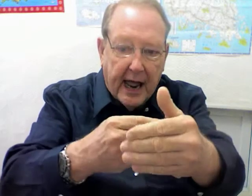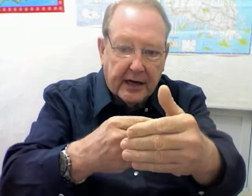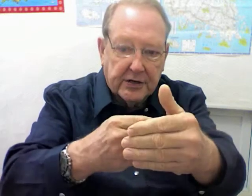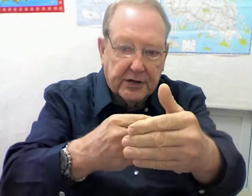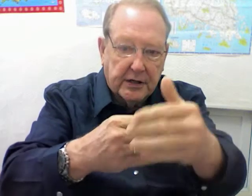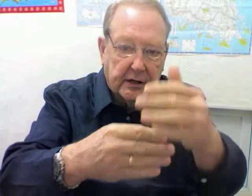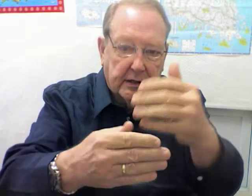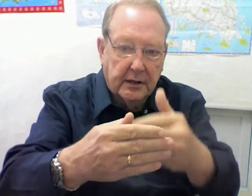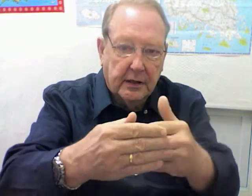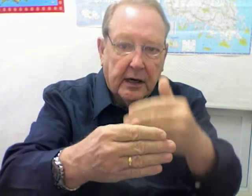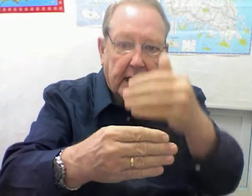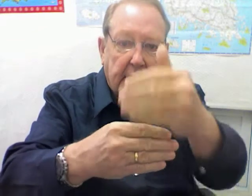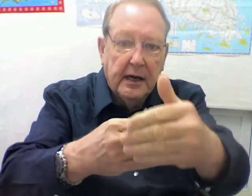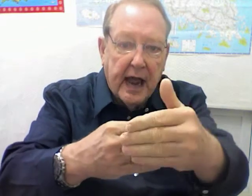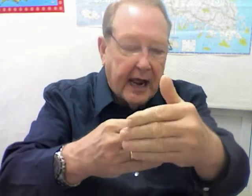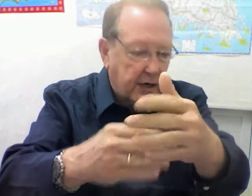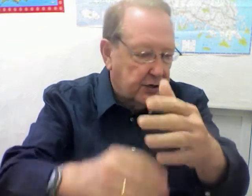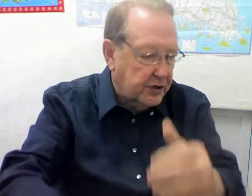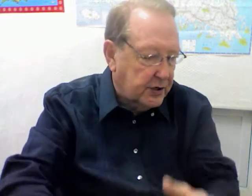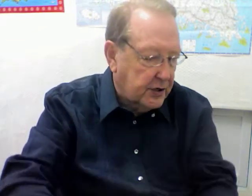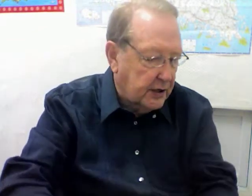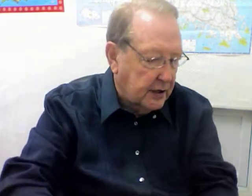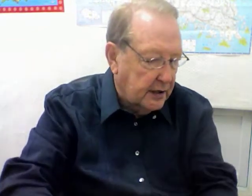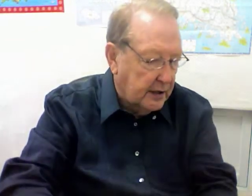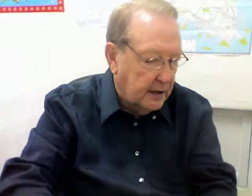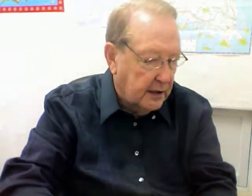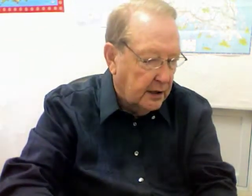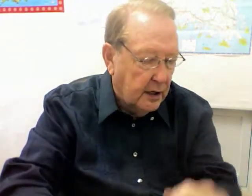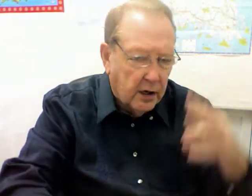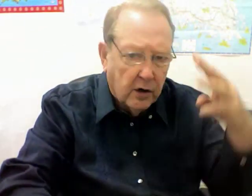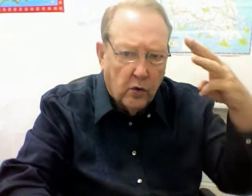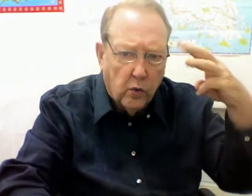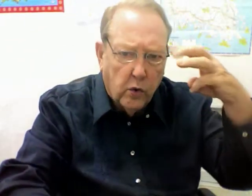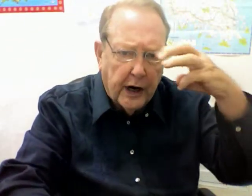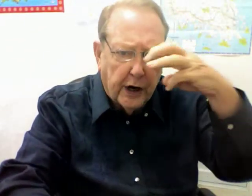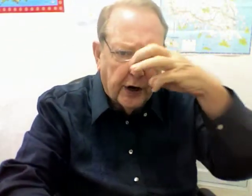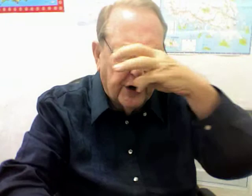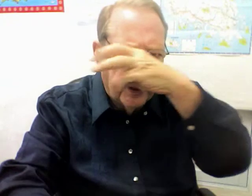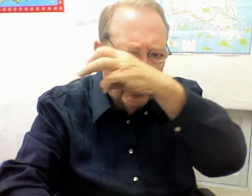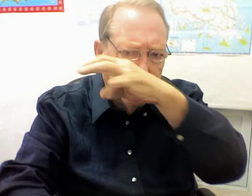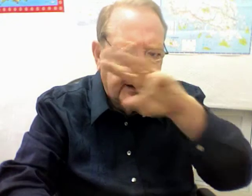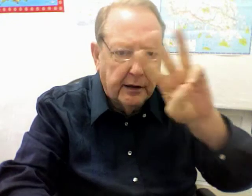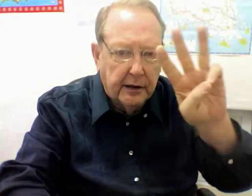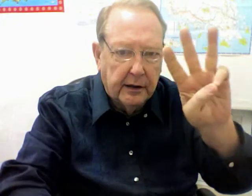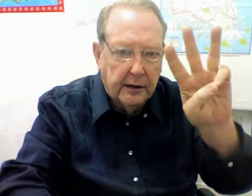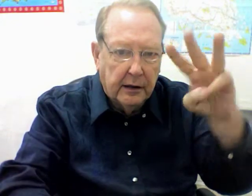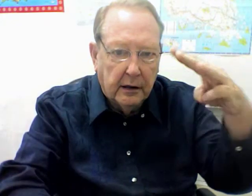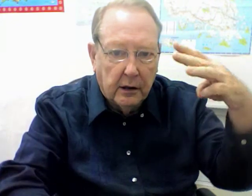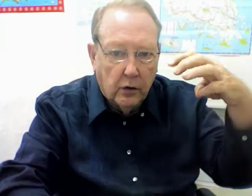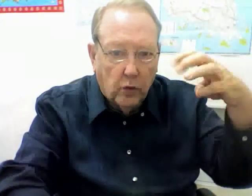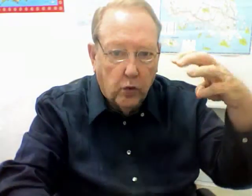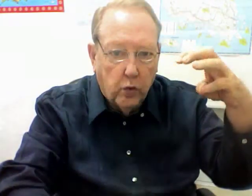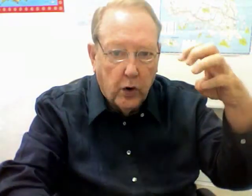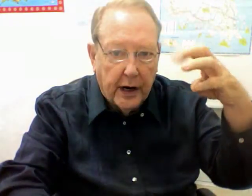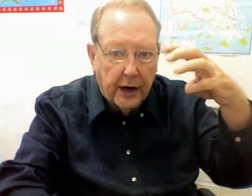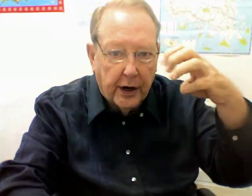Next. Next. Weird. Weird.